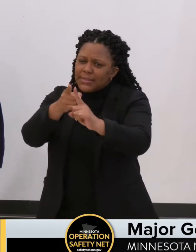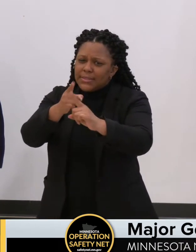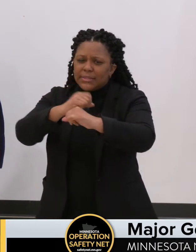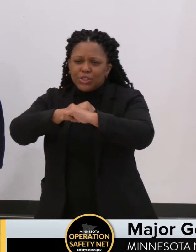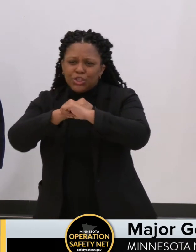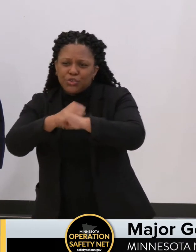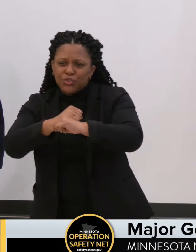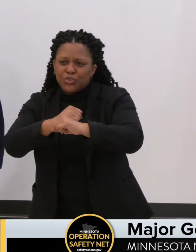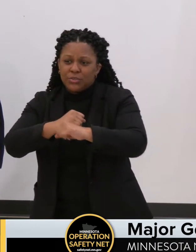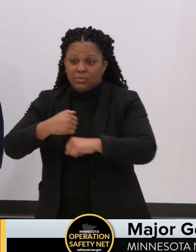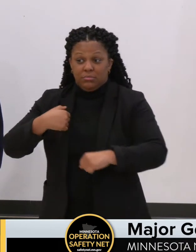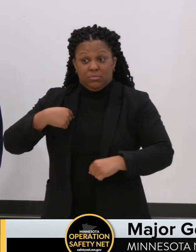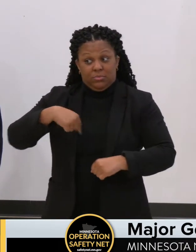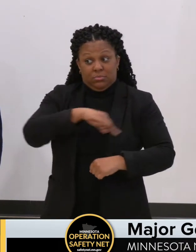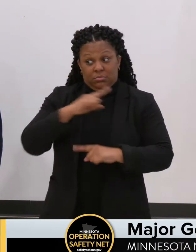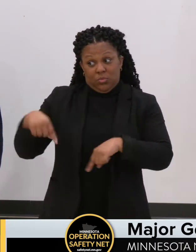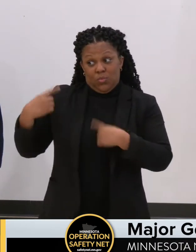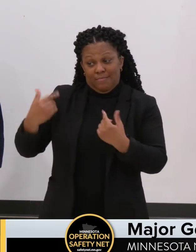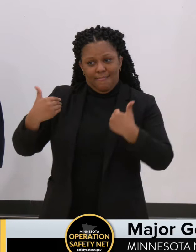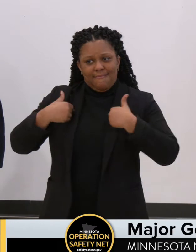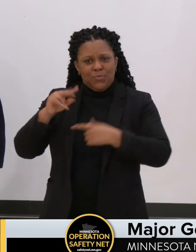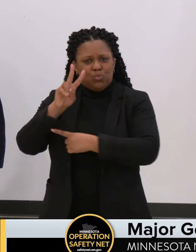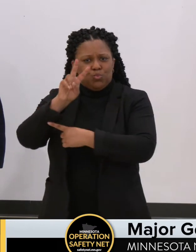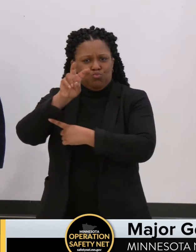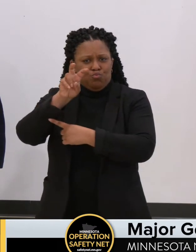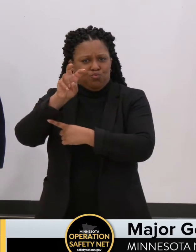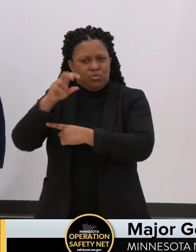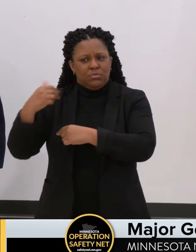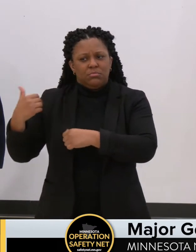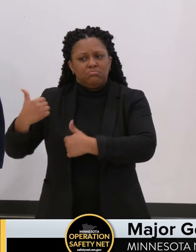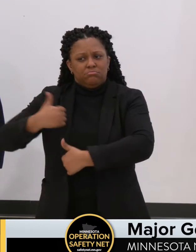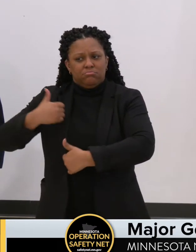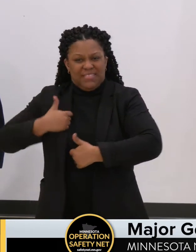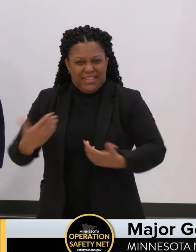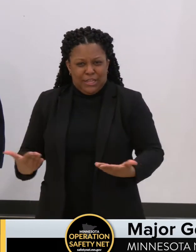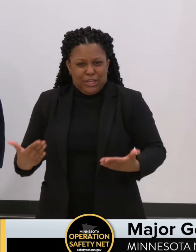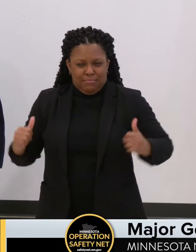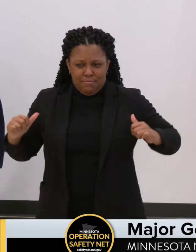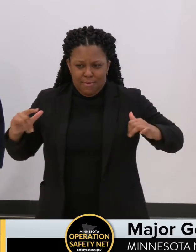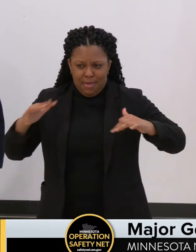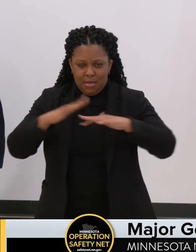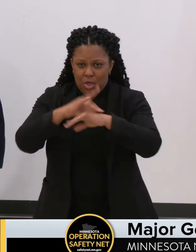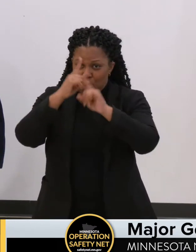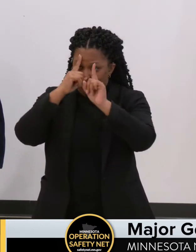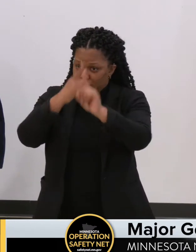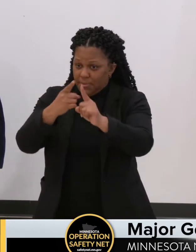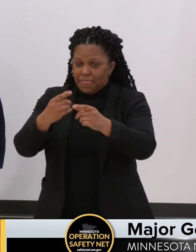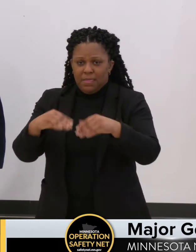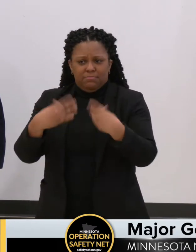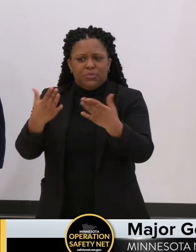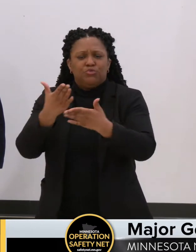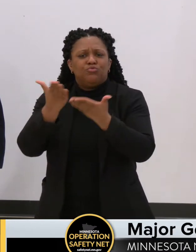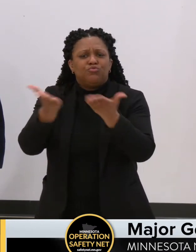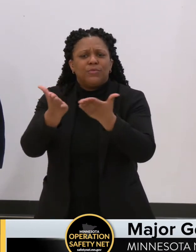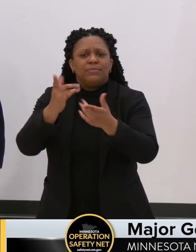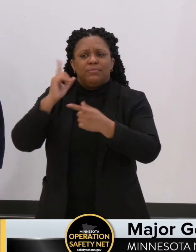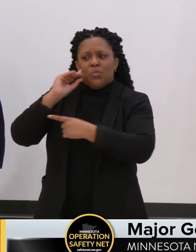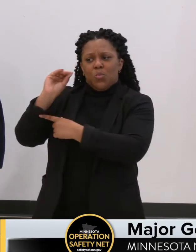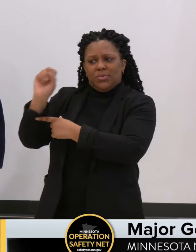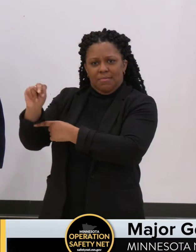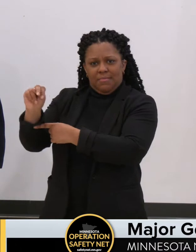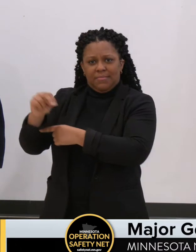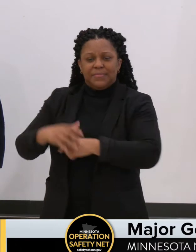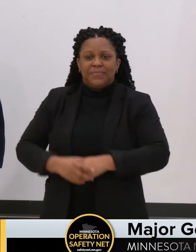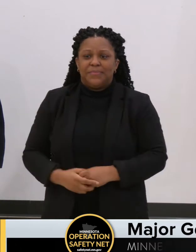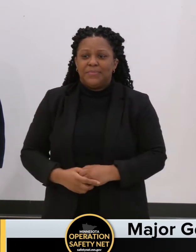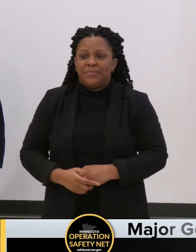activated in support of Operation Safety Net. We maintain nearly 100 Guardsmen in Minneapolis providing security in and around